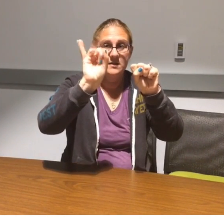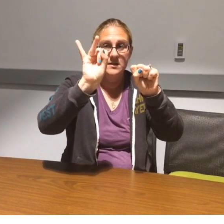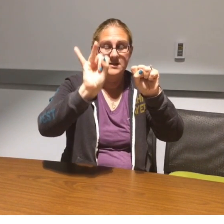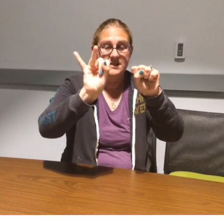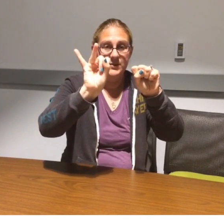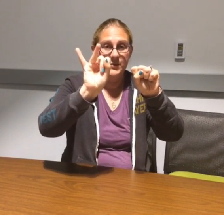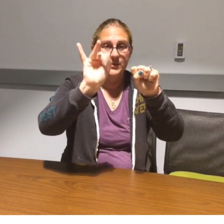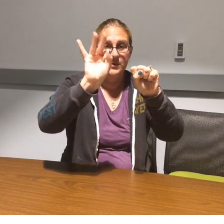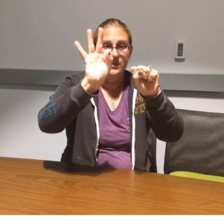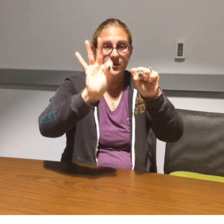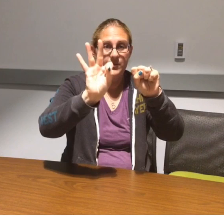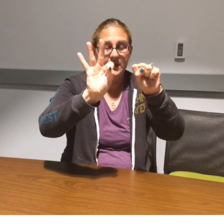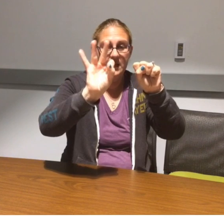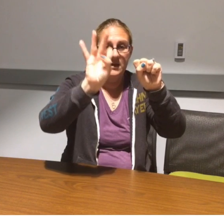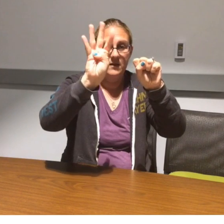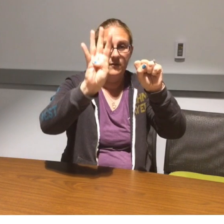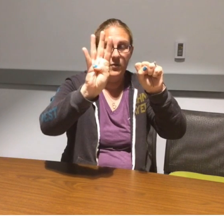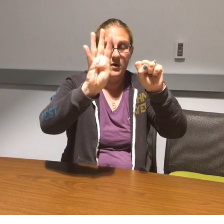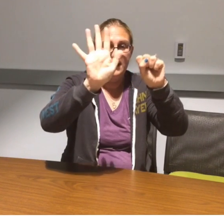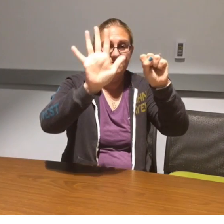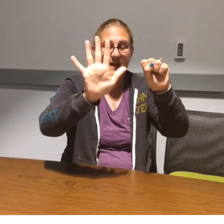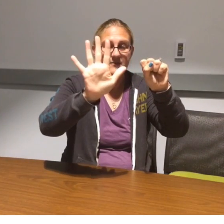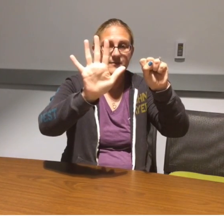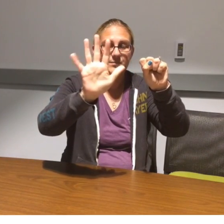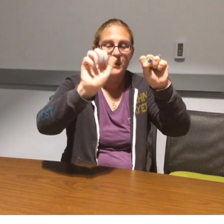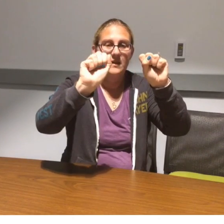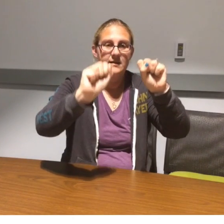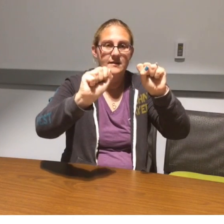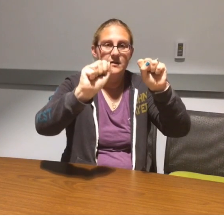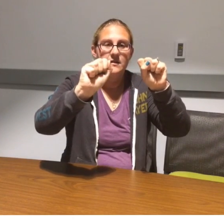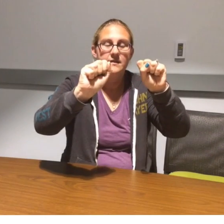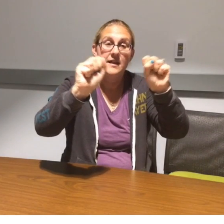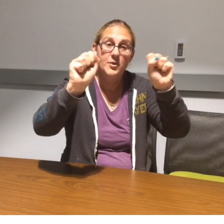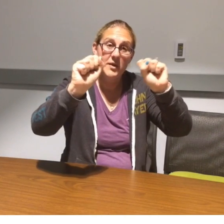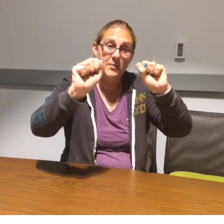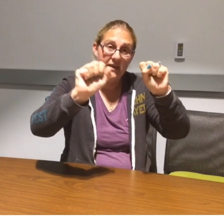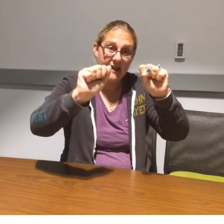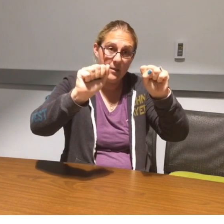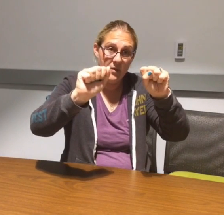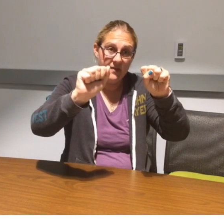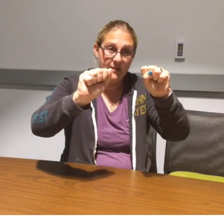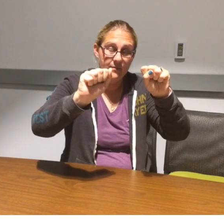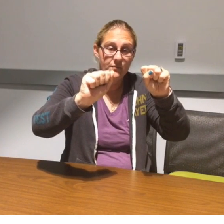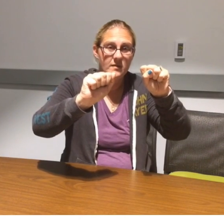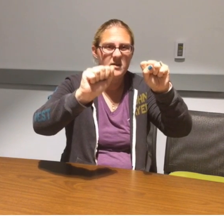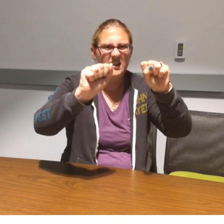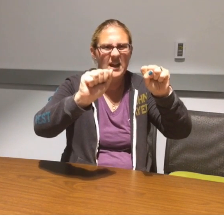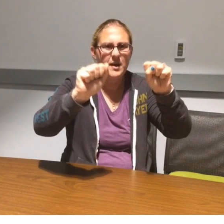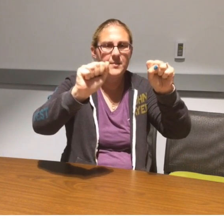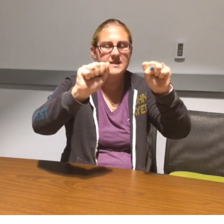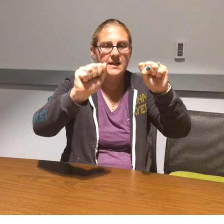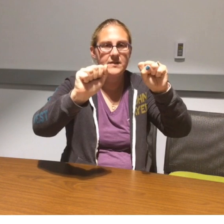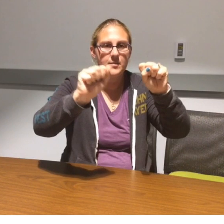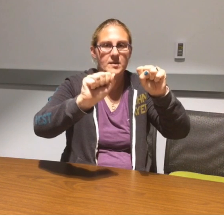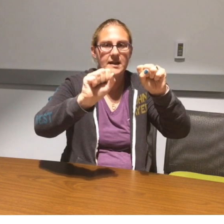two, three, four, and five. Then you want to play a game with them. And count up and down the number line.